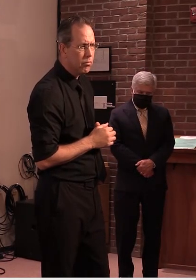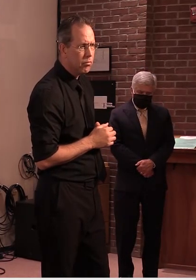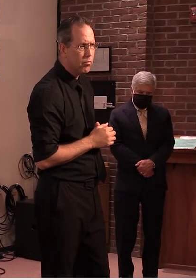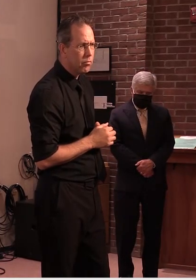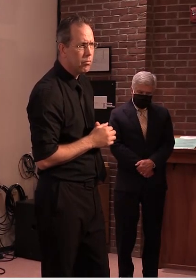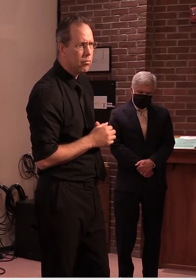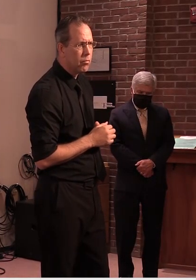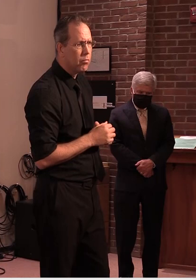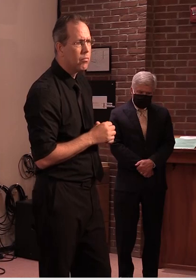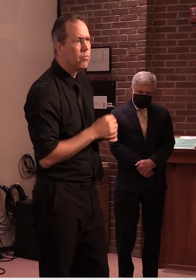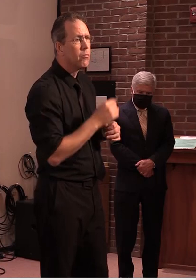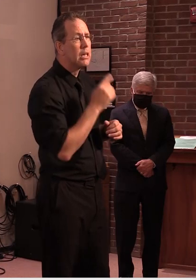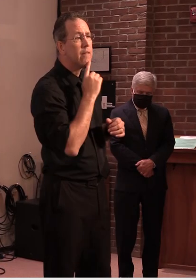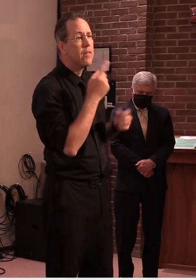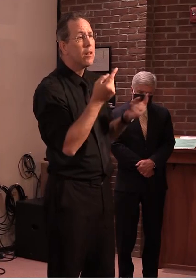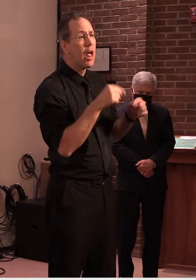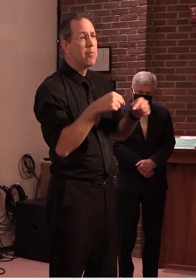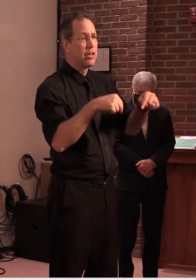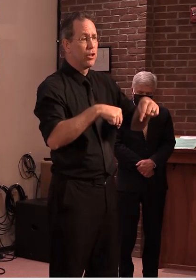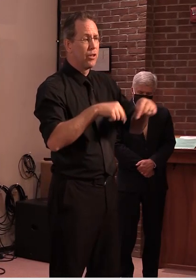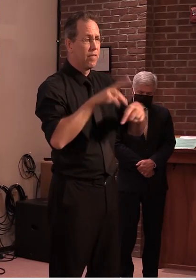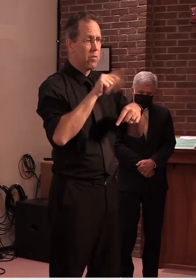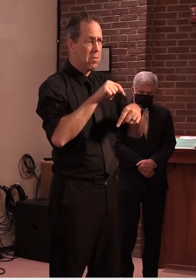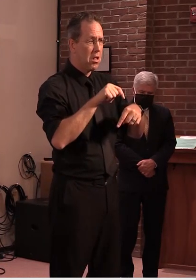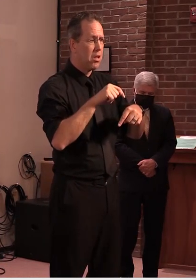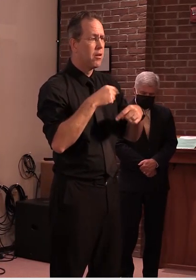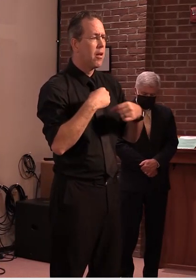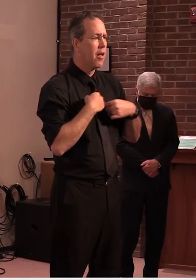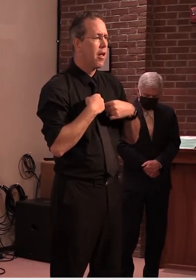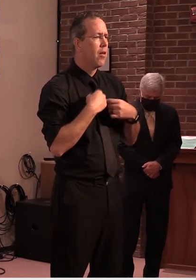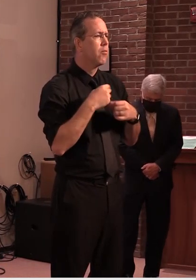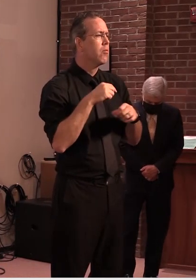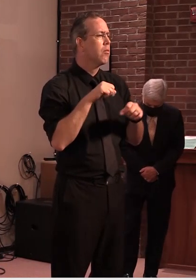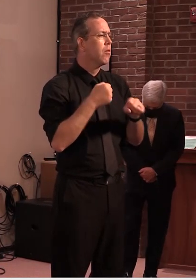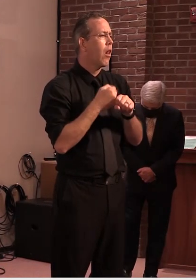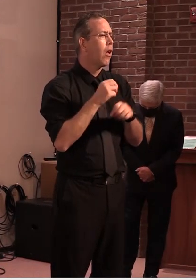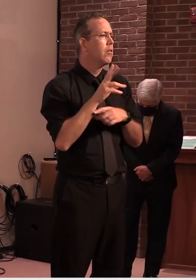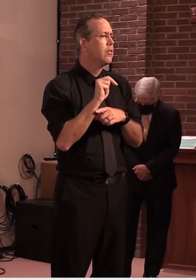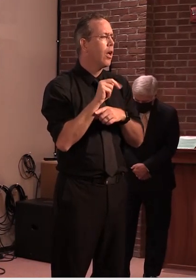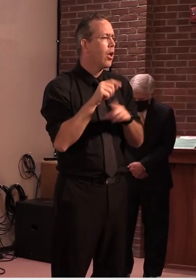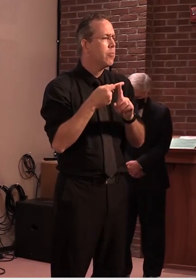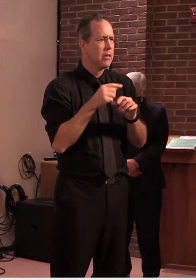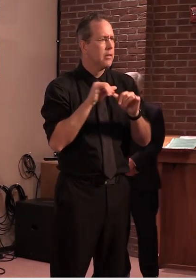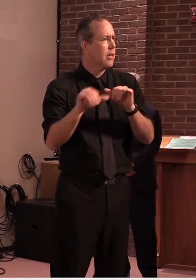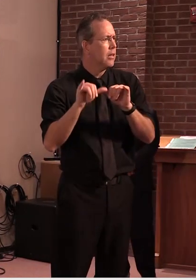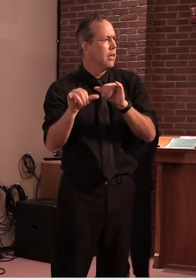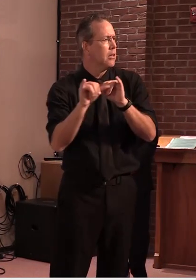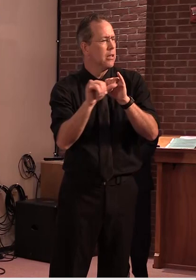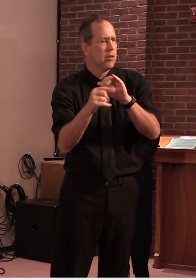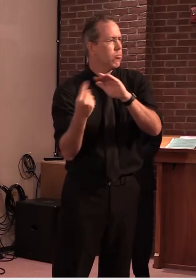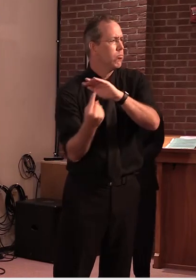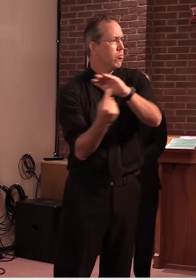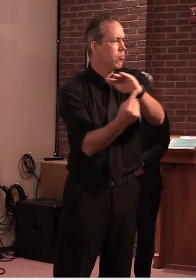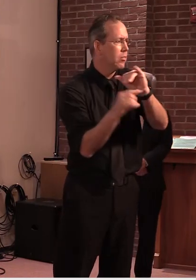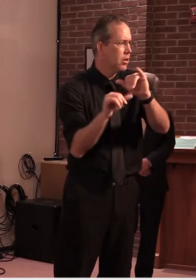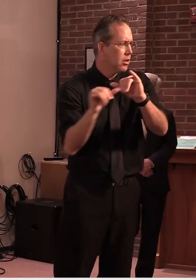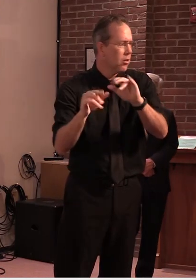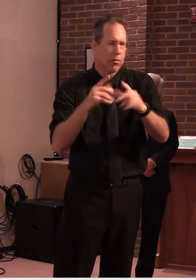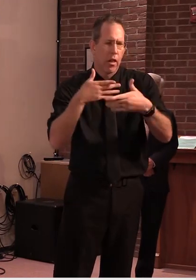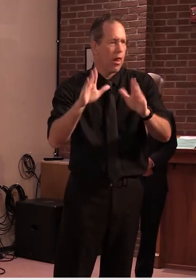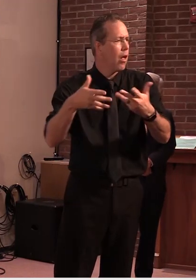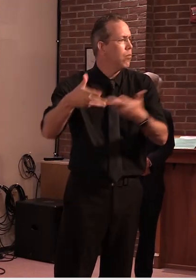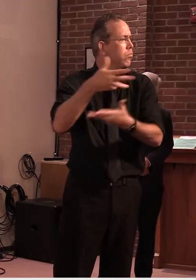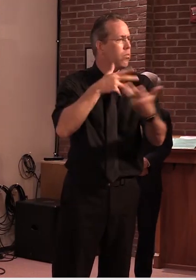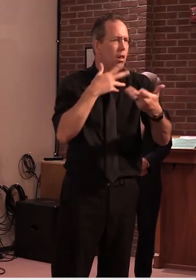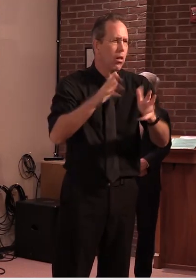we go in a lockdown they have been in a lockdown um with this circumstances and as of late